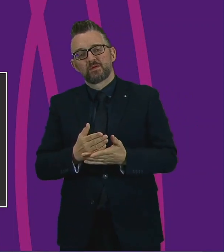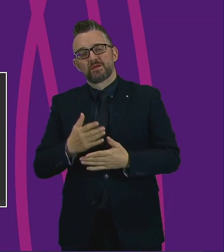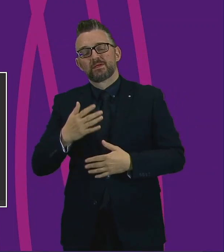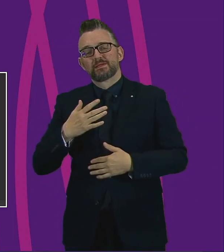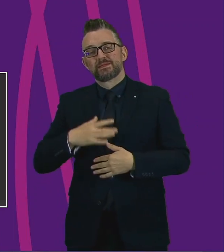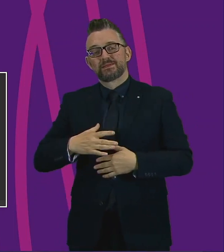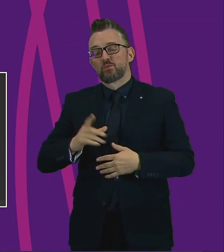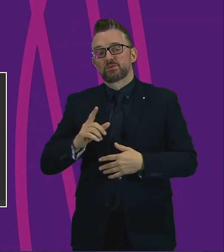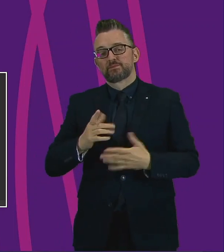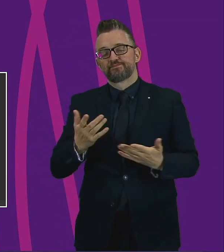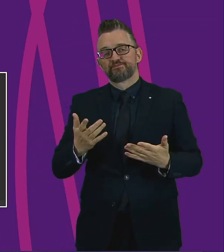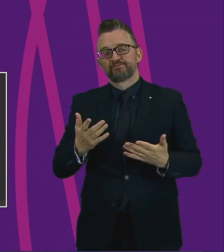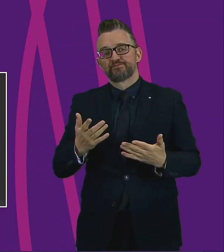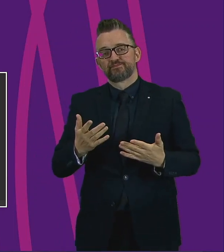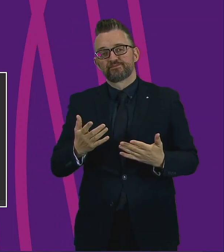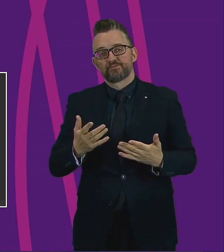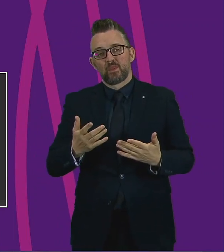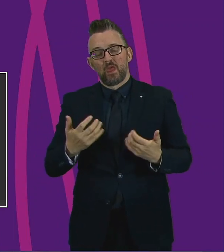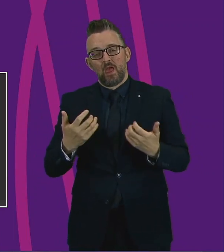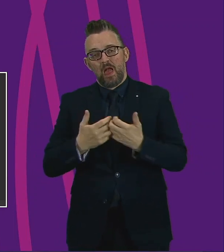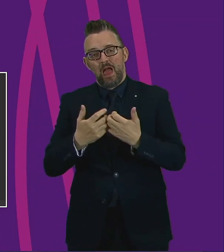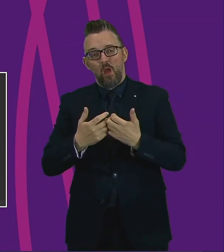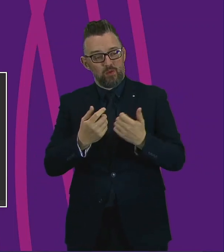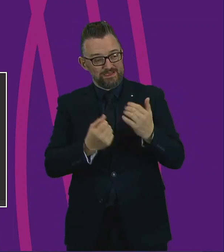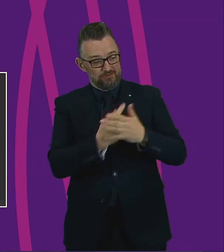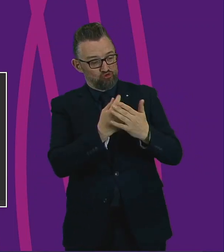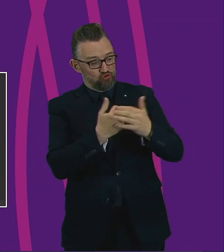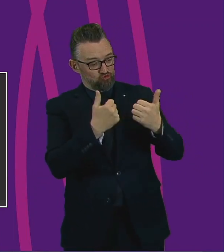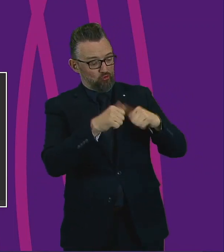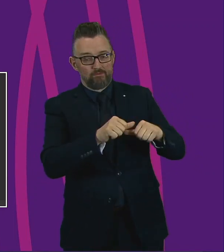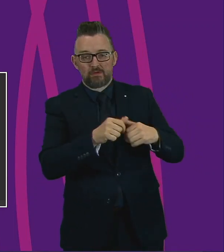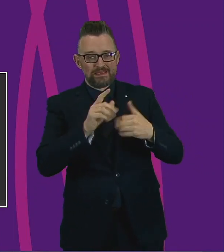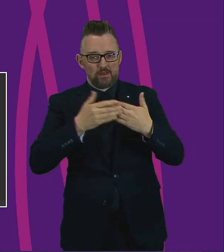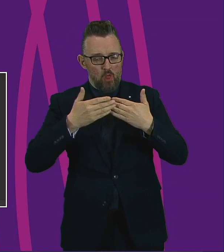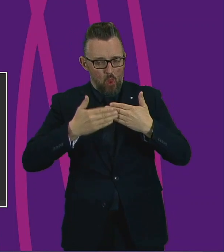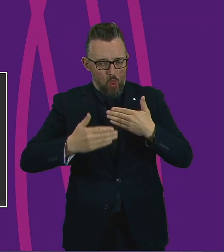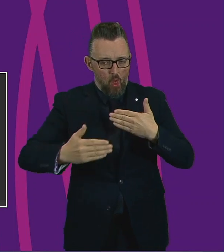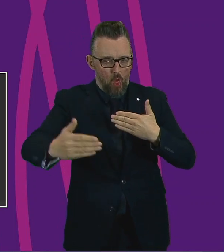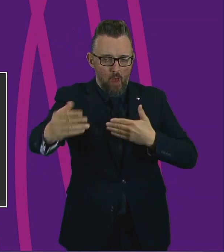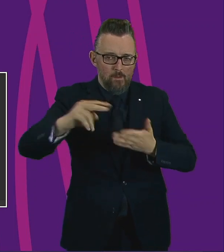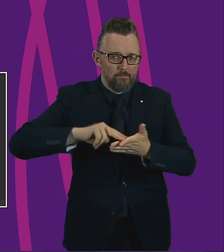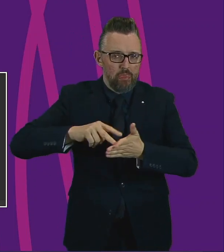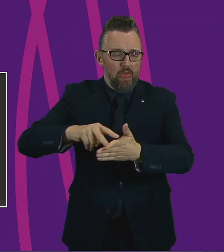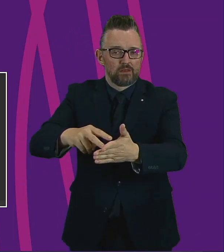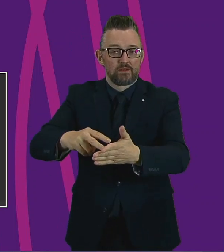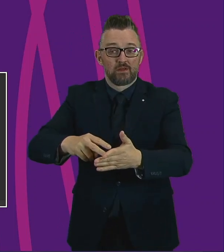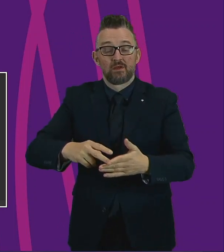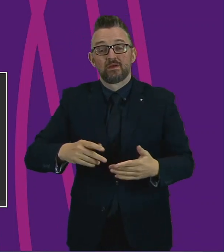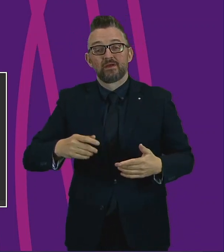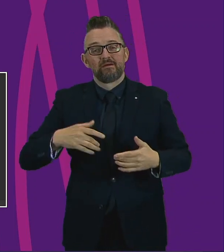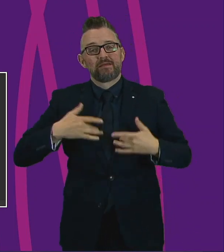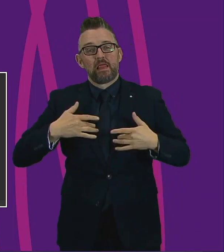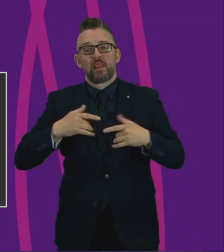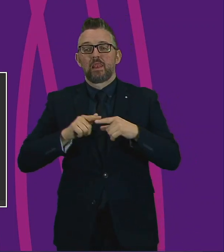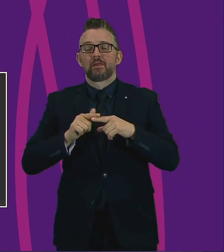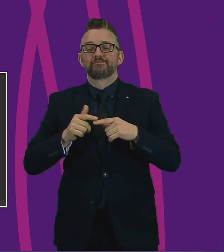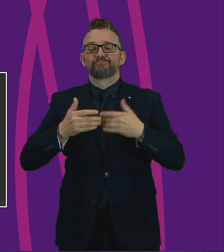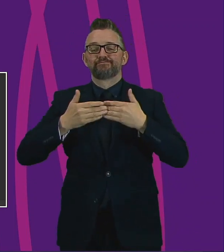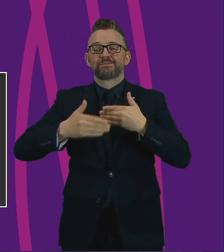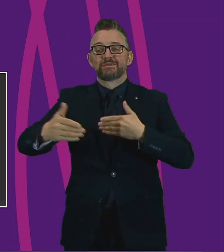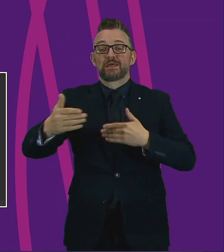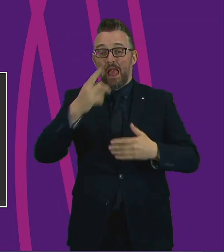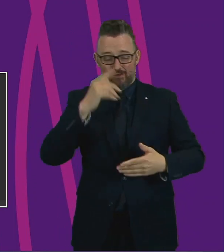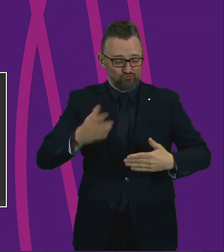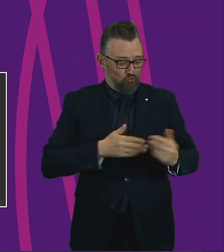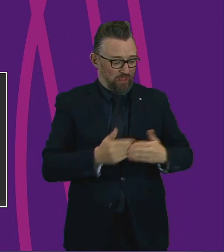long-term solution to many of the issues that have been raised. We cannot resolve some of the long-term issues immediately,